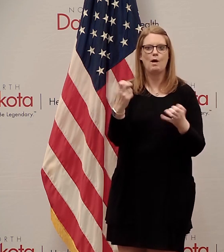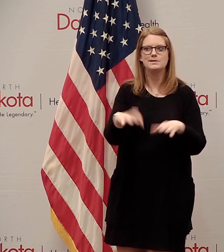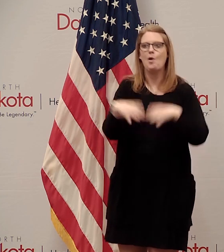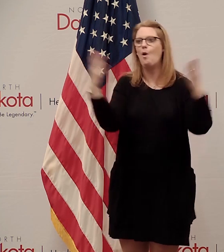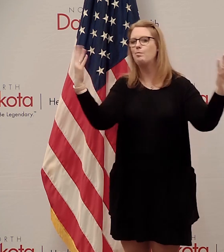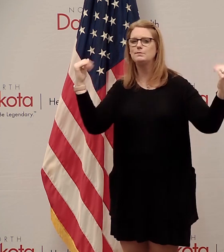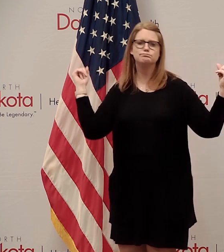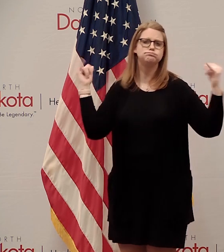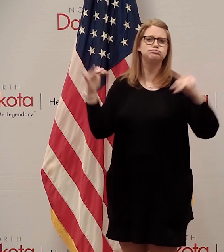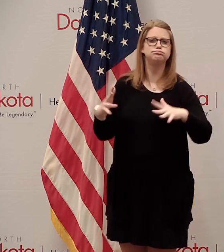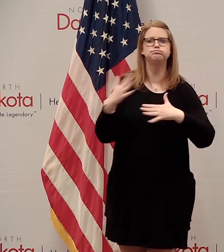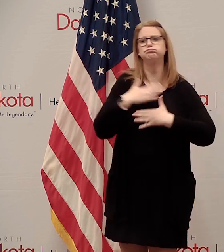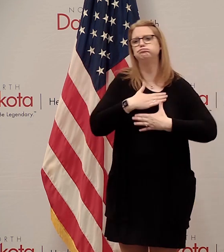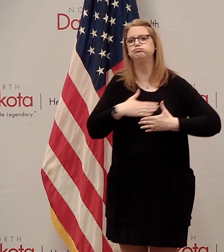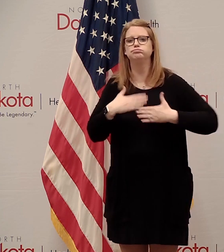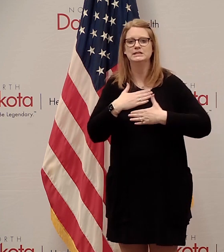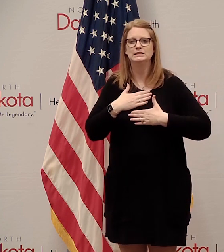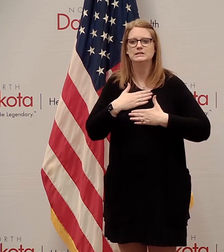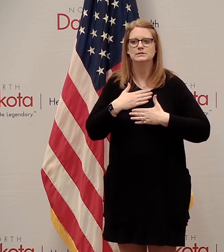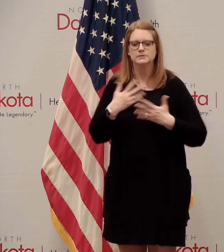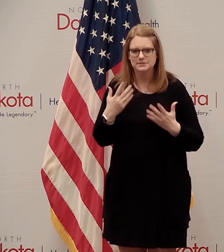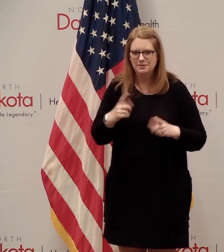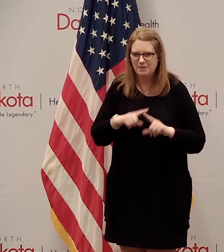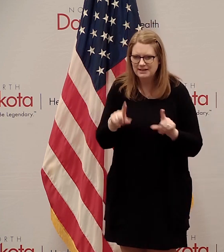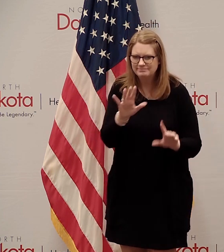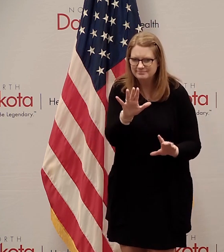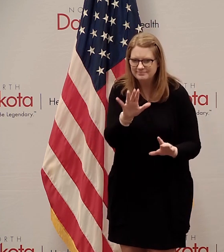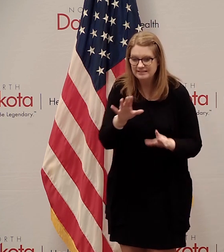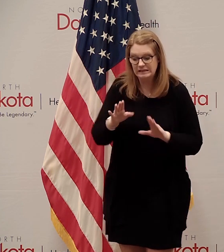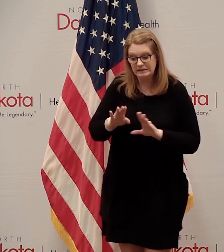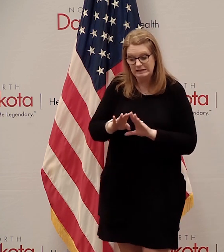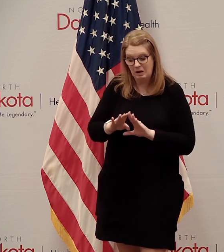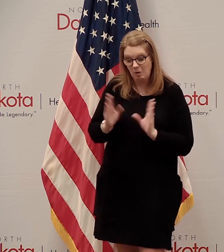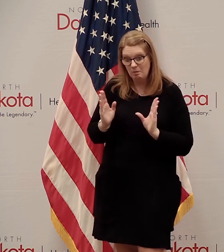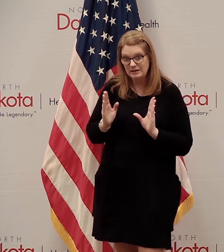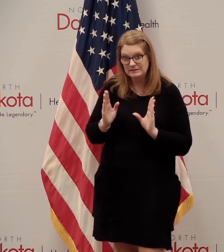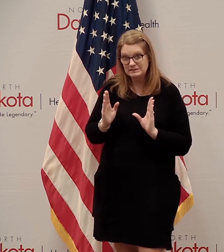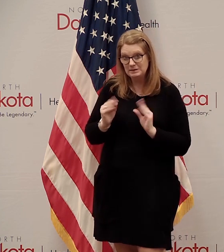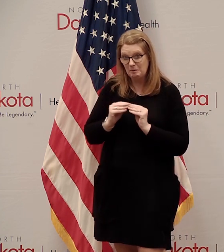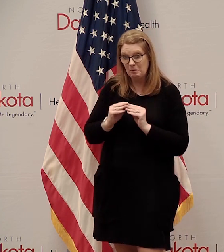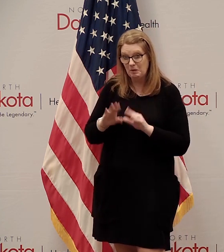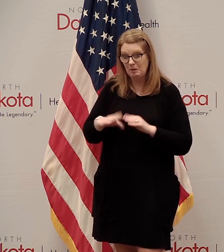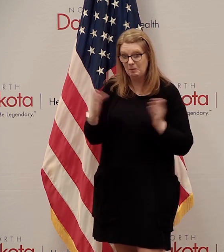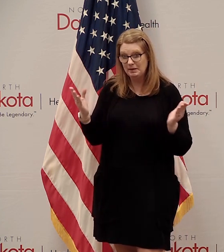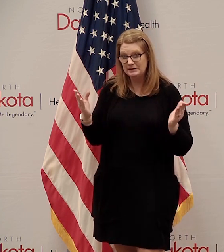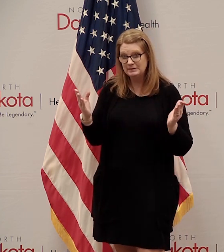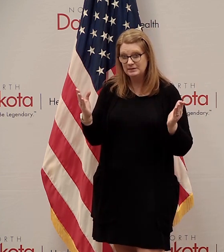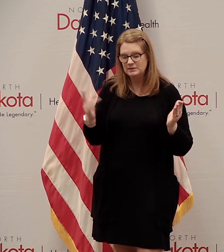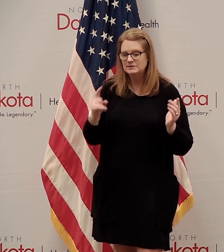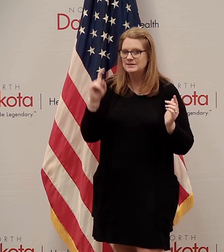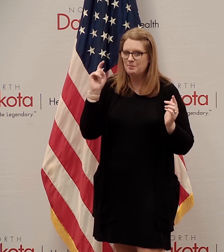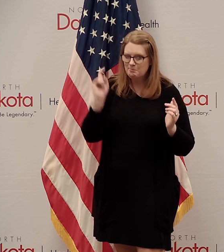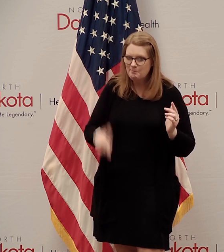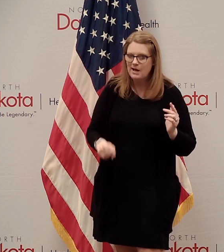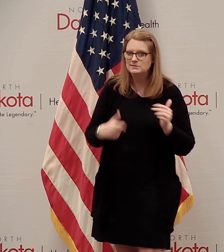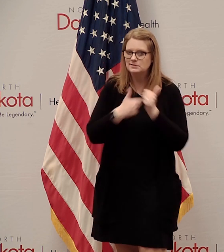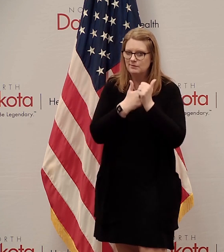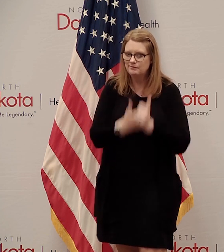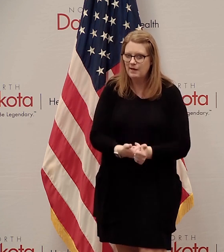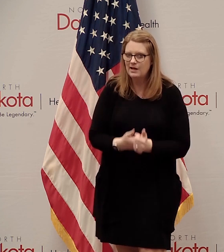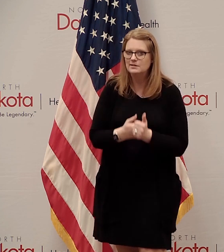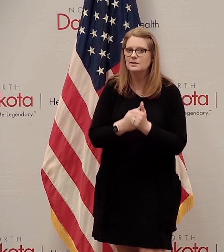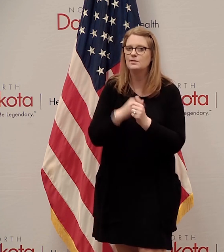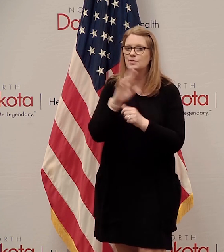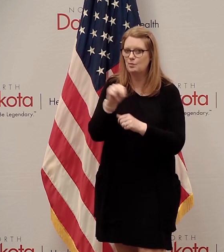If you, it's sort of, it's sort of an inverse, the more open you want it to be, the sooner, the more important that we keep practicing all the North Dakota smart hygiene and